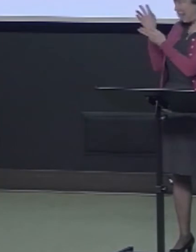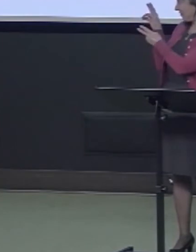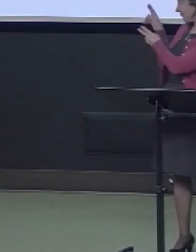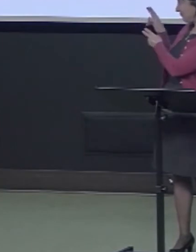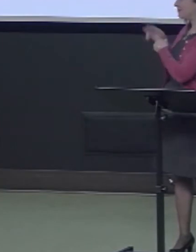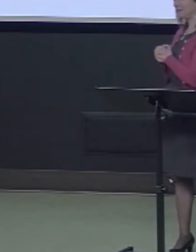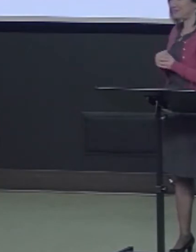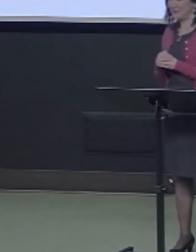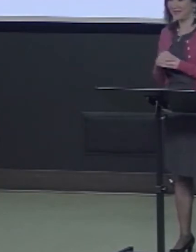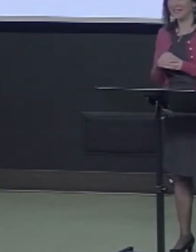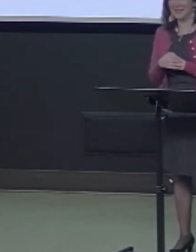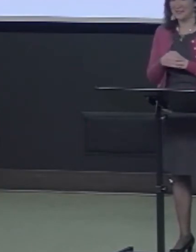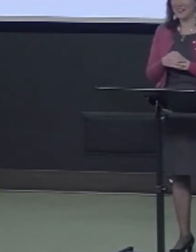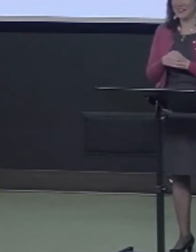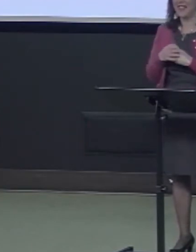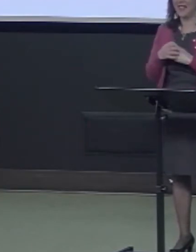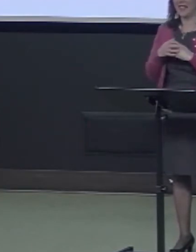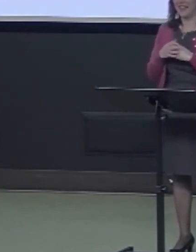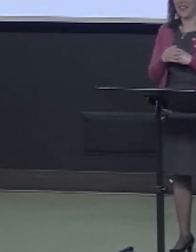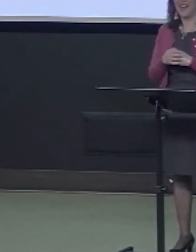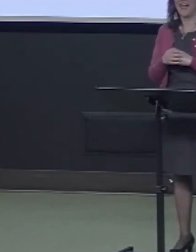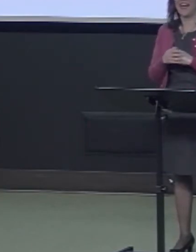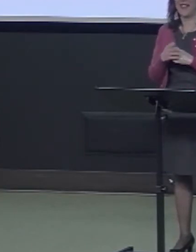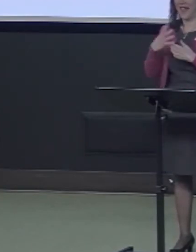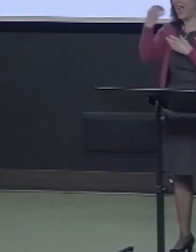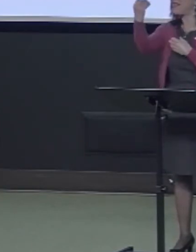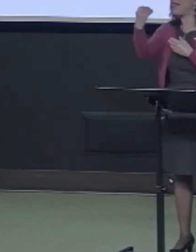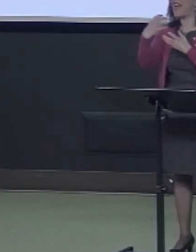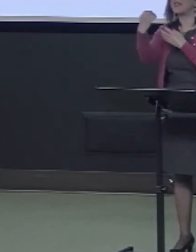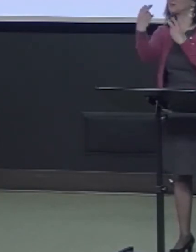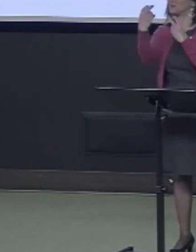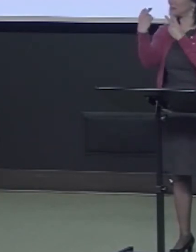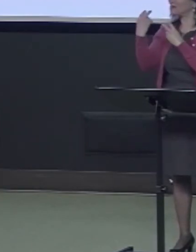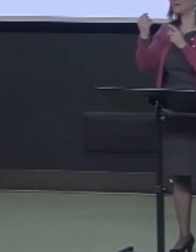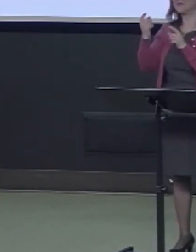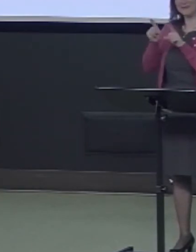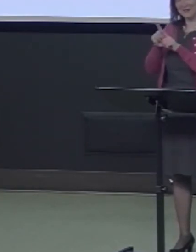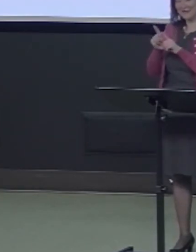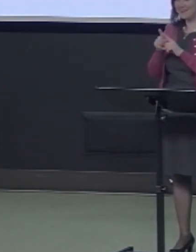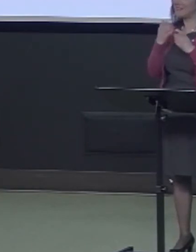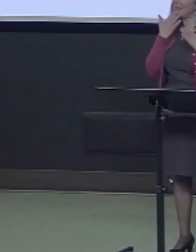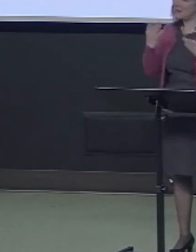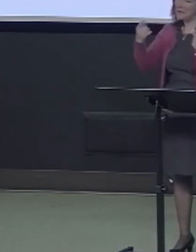Thank you for those of you who are here in person for coming, those of you who are watching us via the internet.